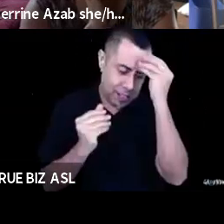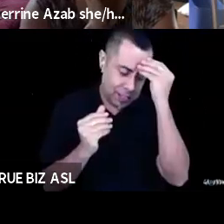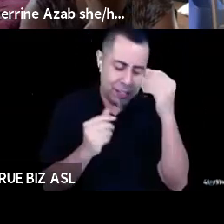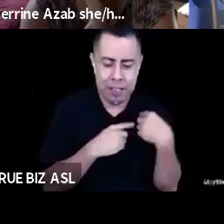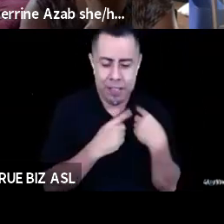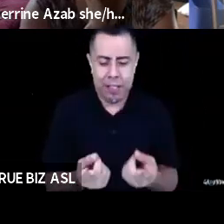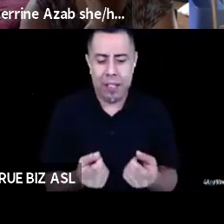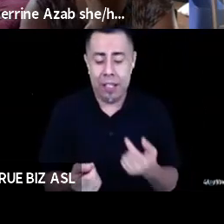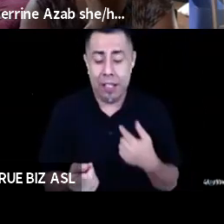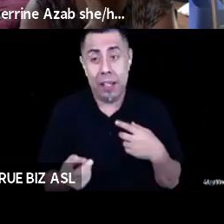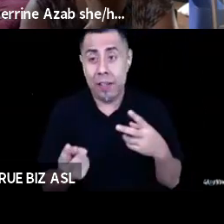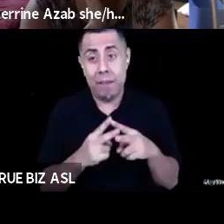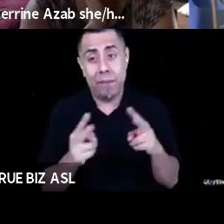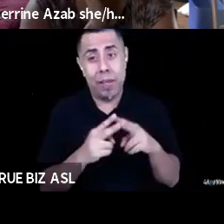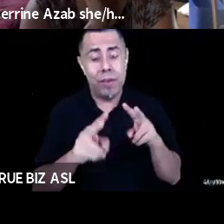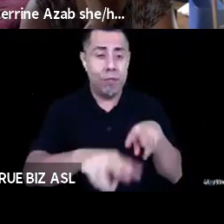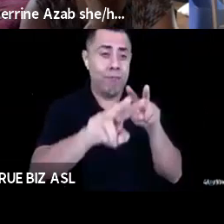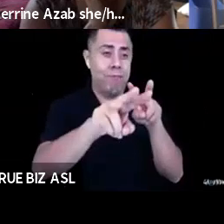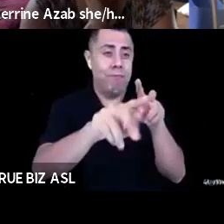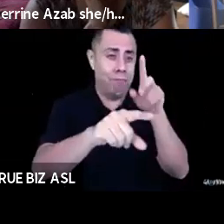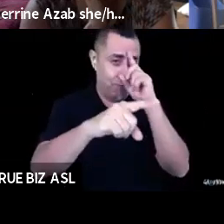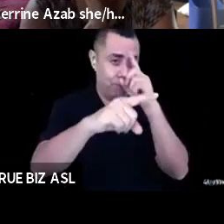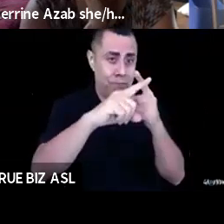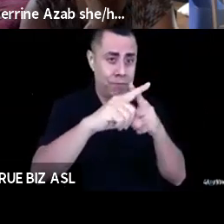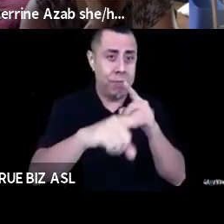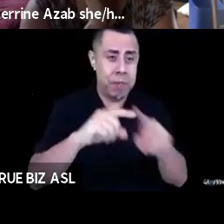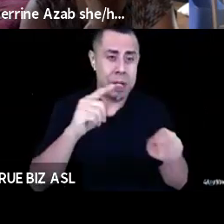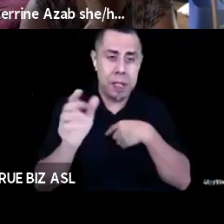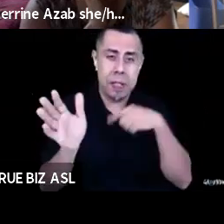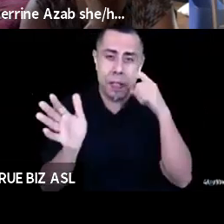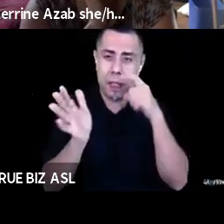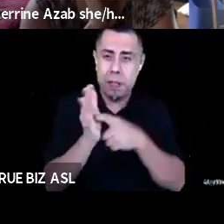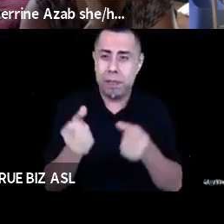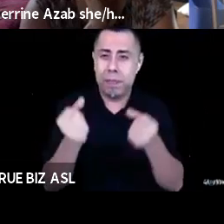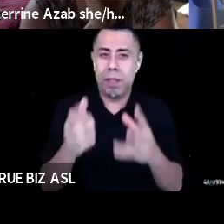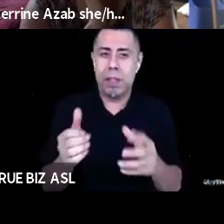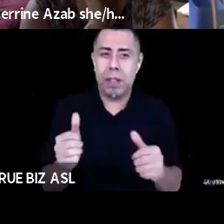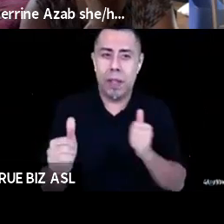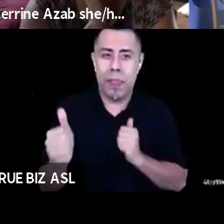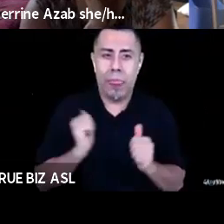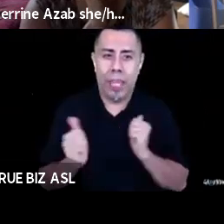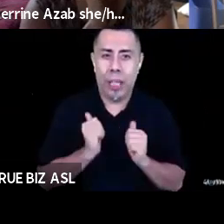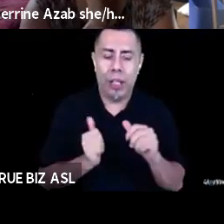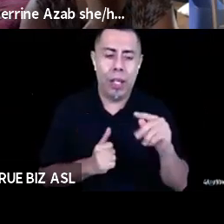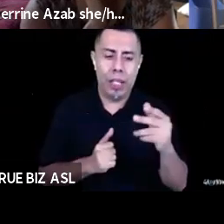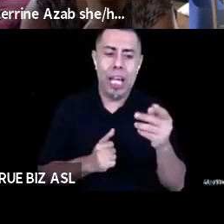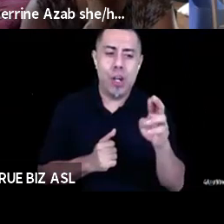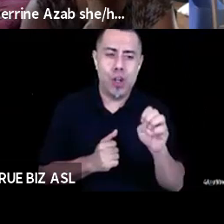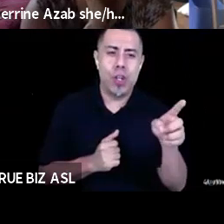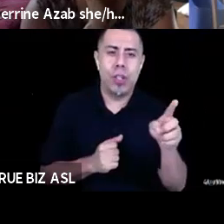but, um, I'm seeing a lot of theaters releasing their seasons and I'm disappointed. I mean, there's